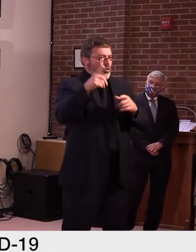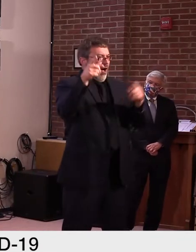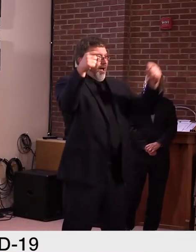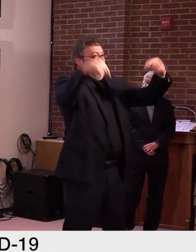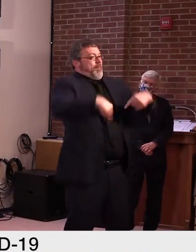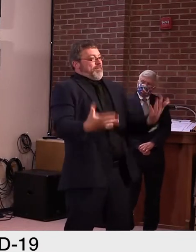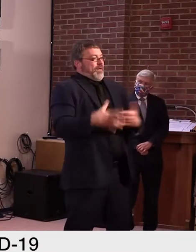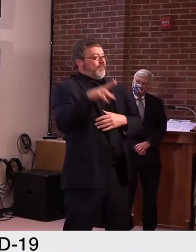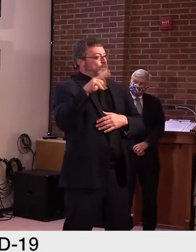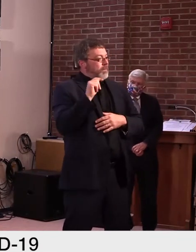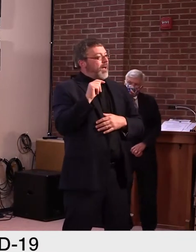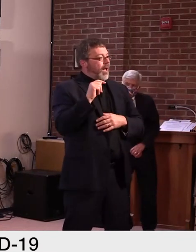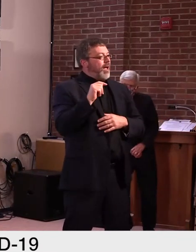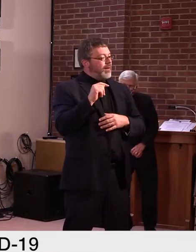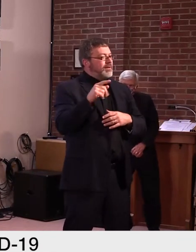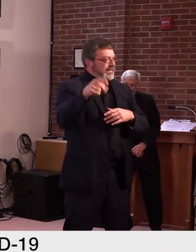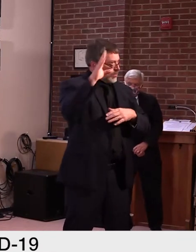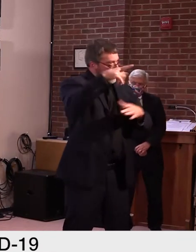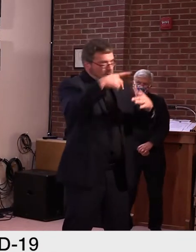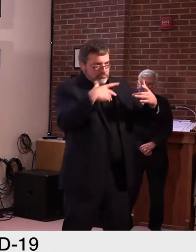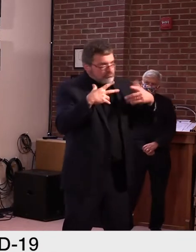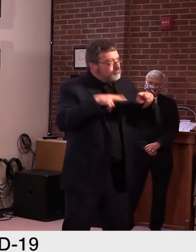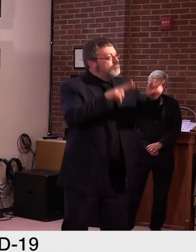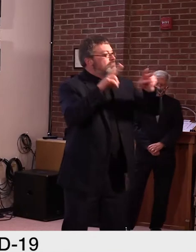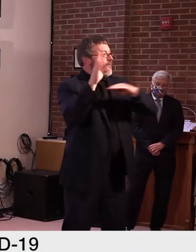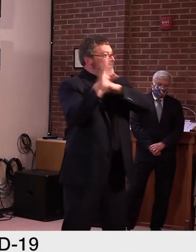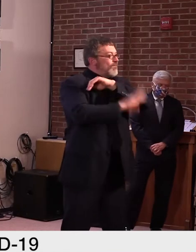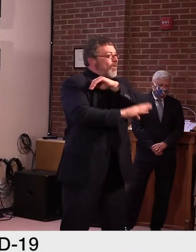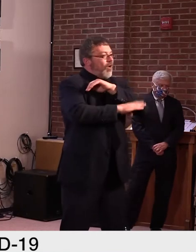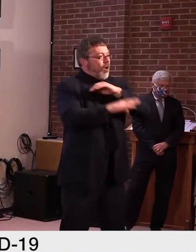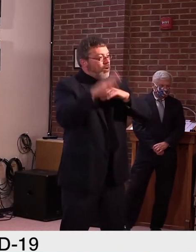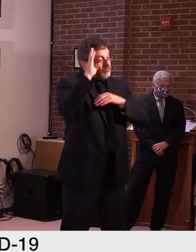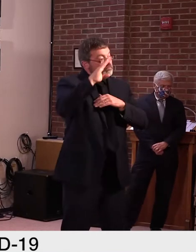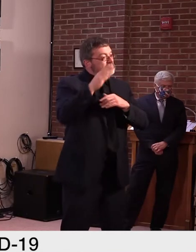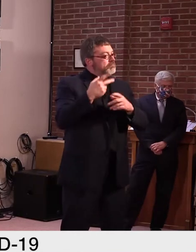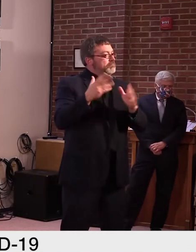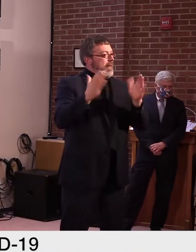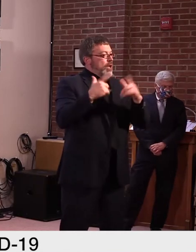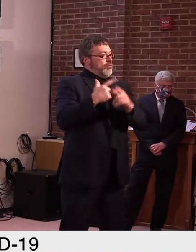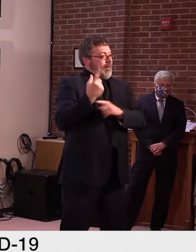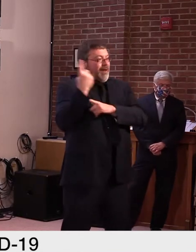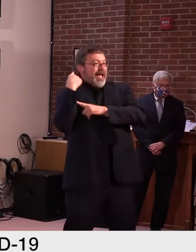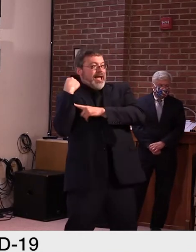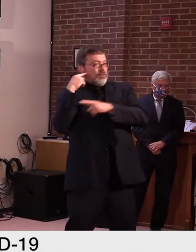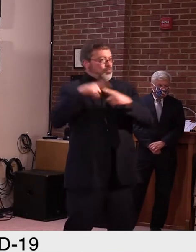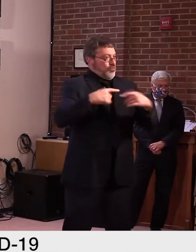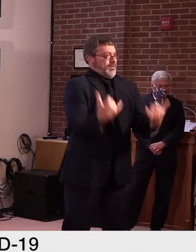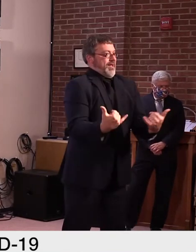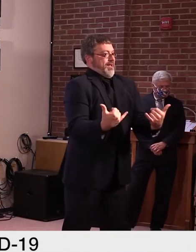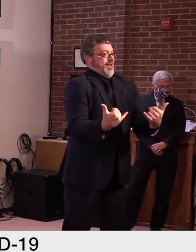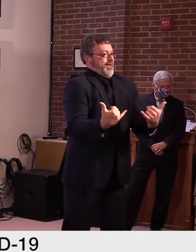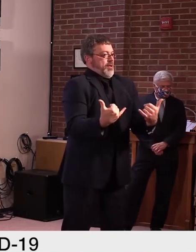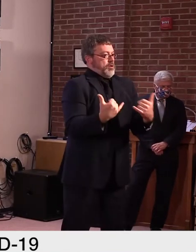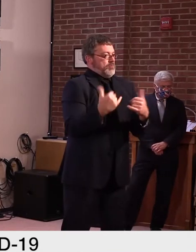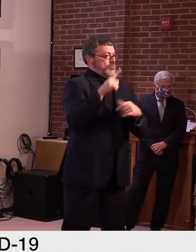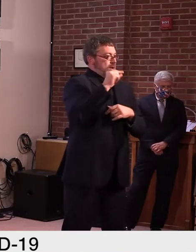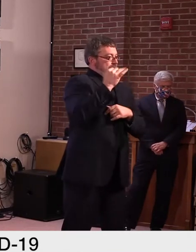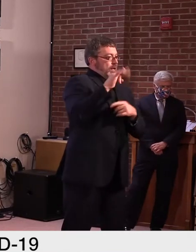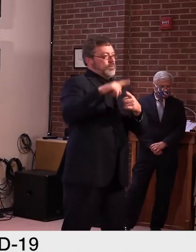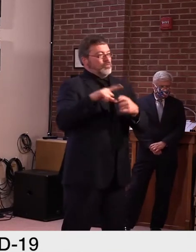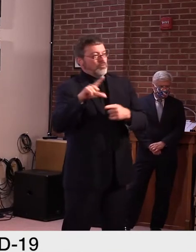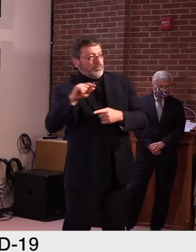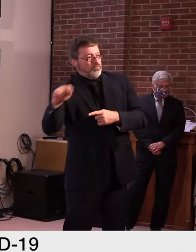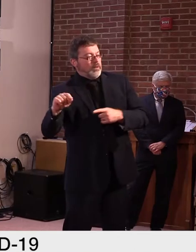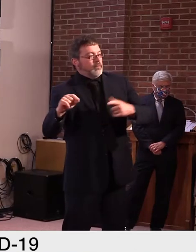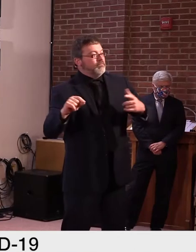2019 in-state tourism business compared to the 2020 in-state tourism business. This map